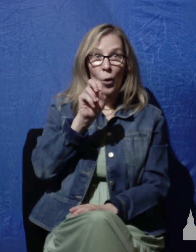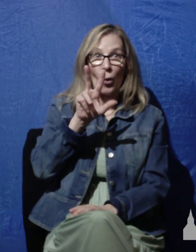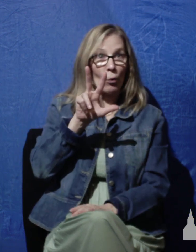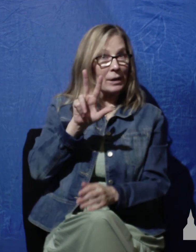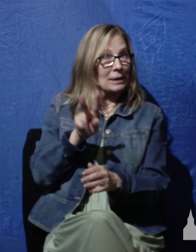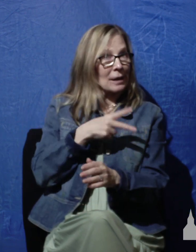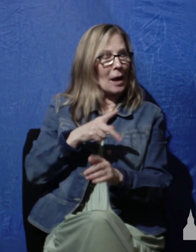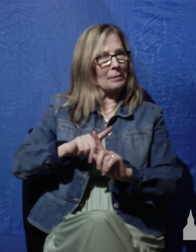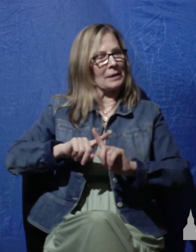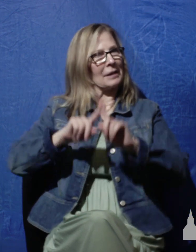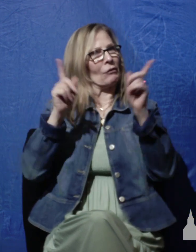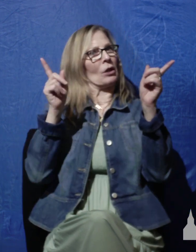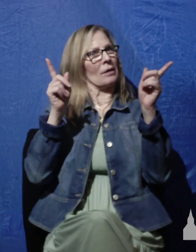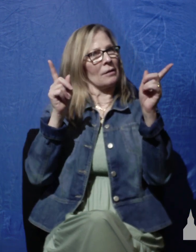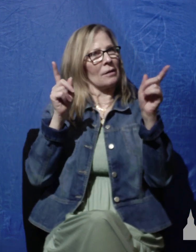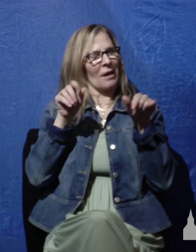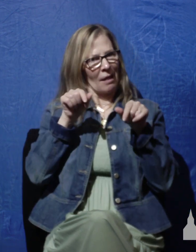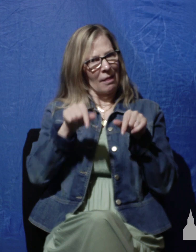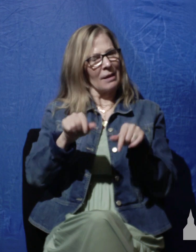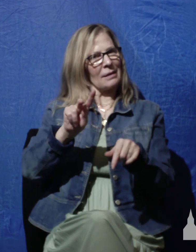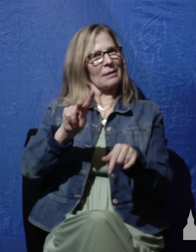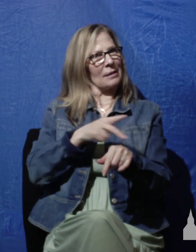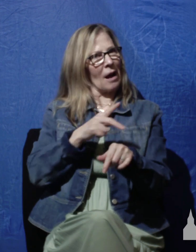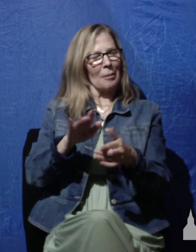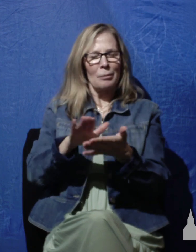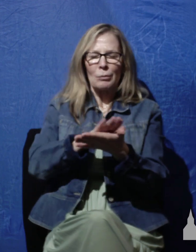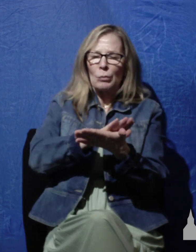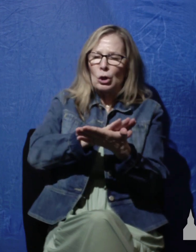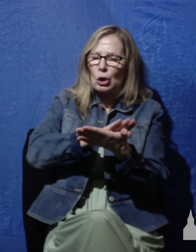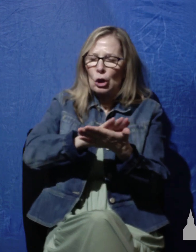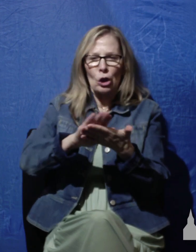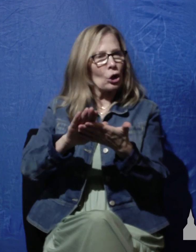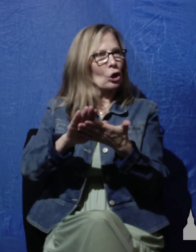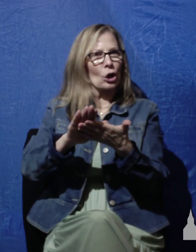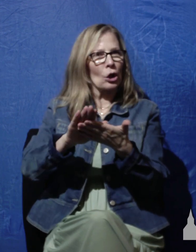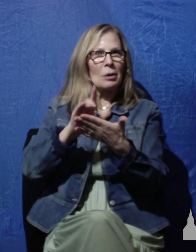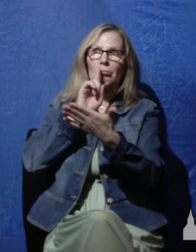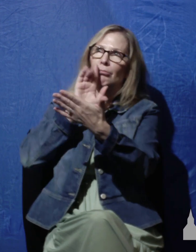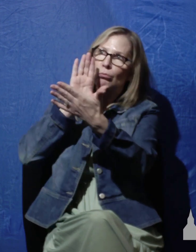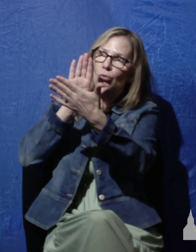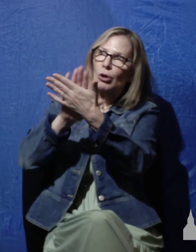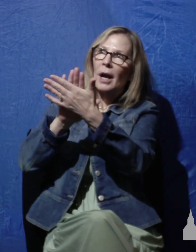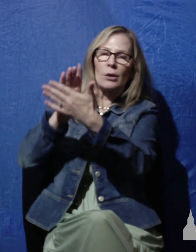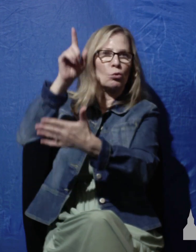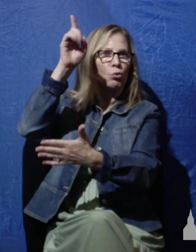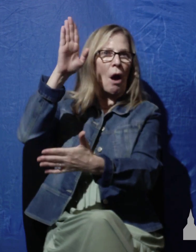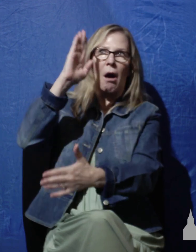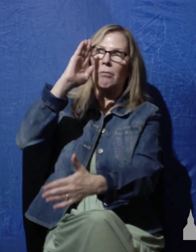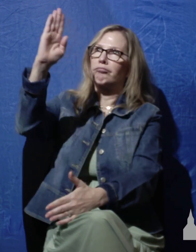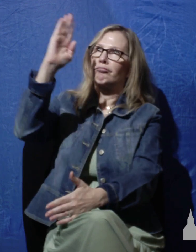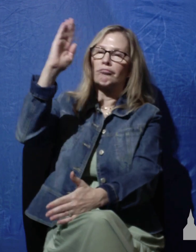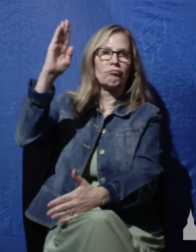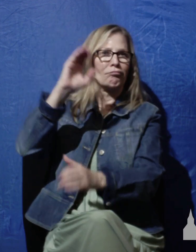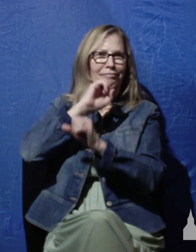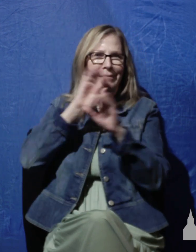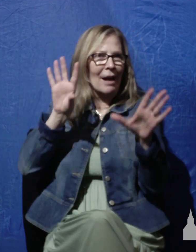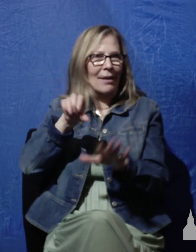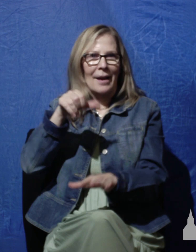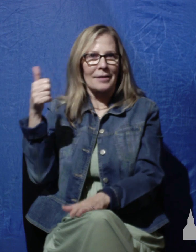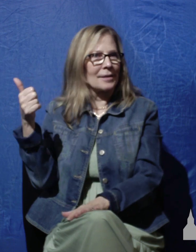that. It is a psalm of pure, undiluted praise to God and nothing else. There